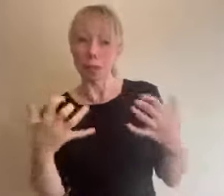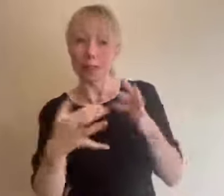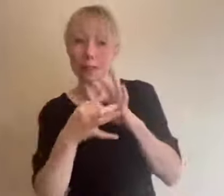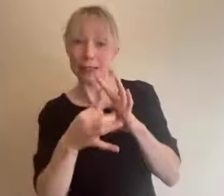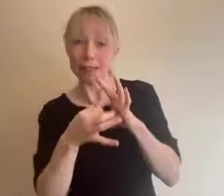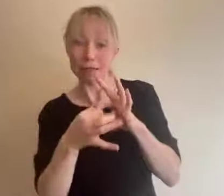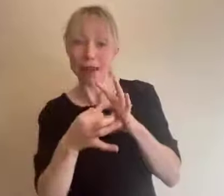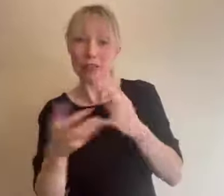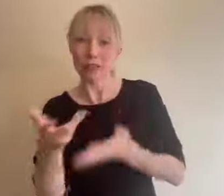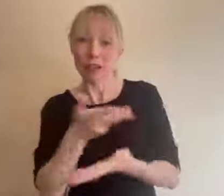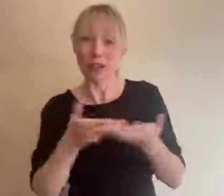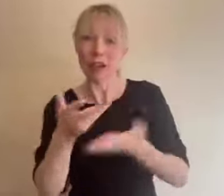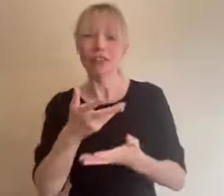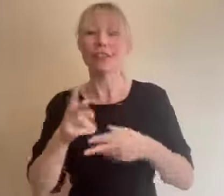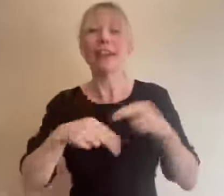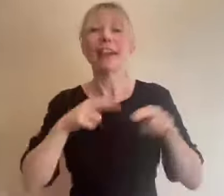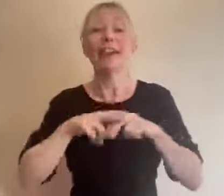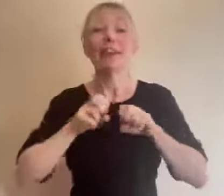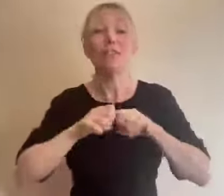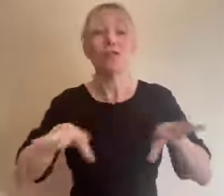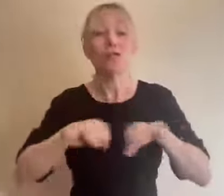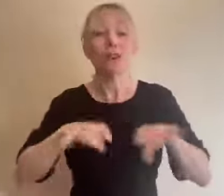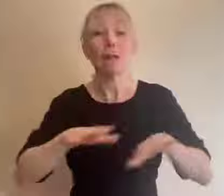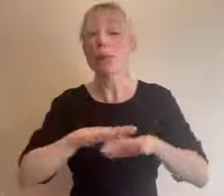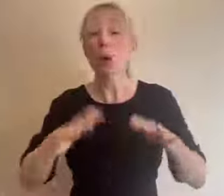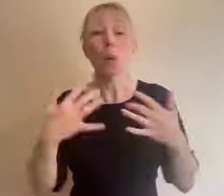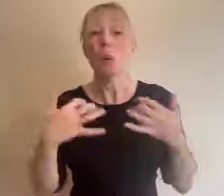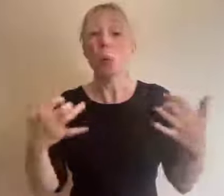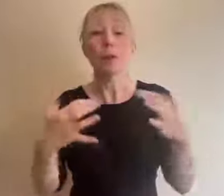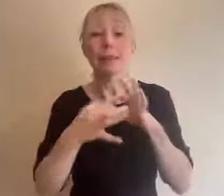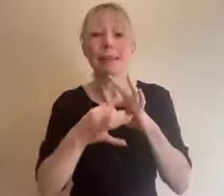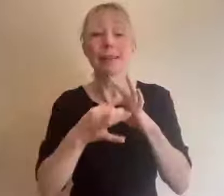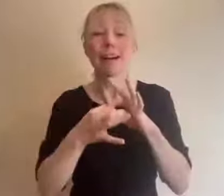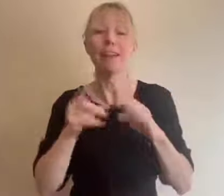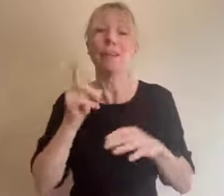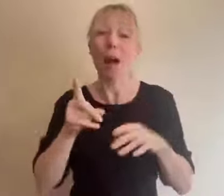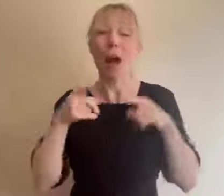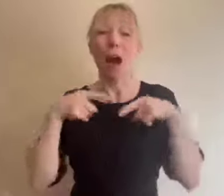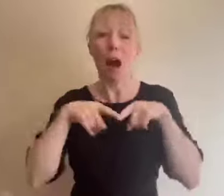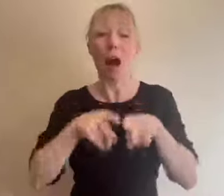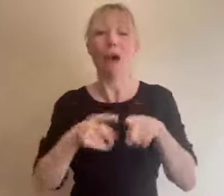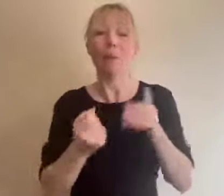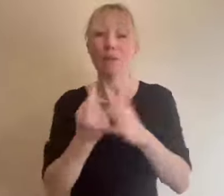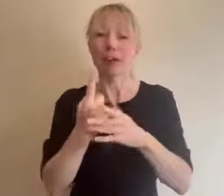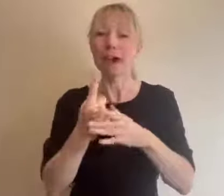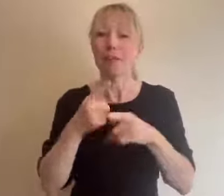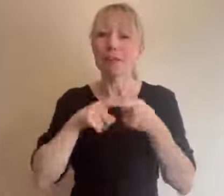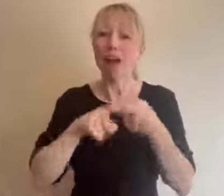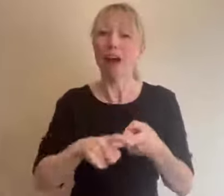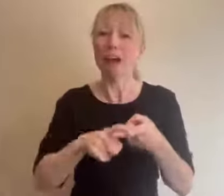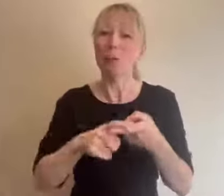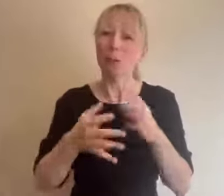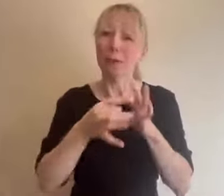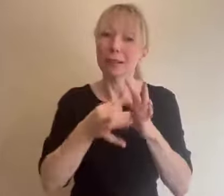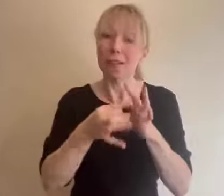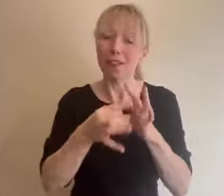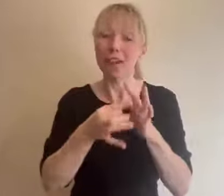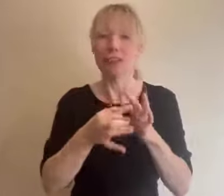interaction but a hybrid event relies on interaction where the audience engages in discussion and asks questions